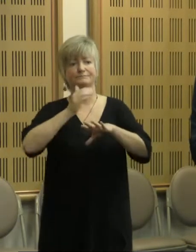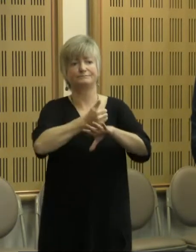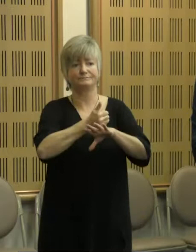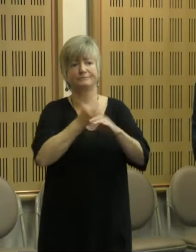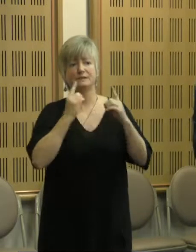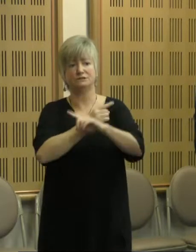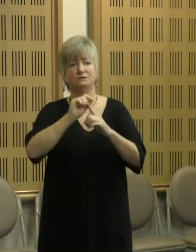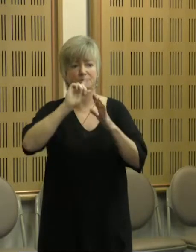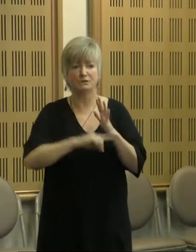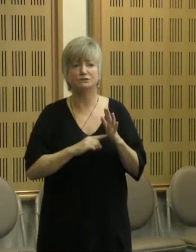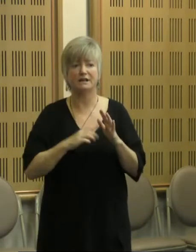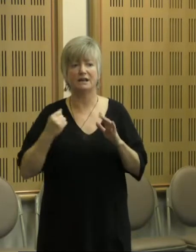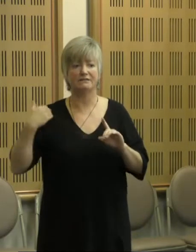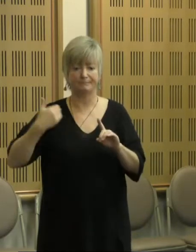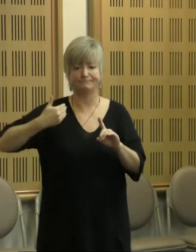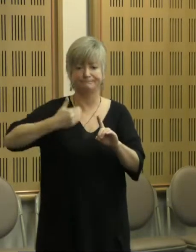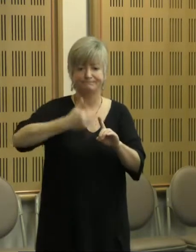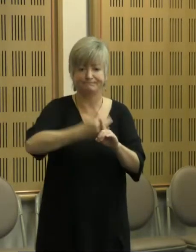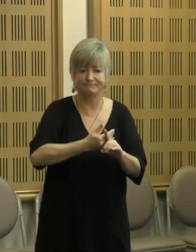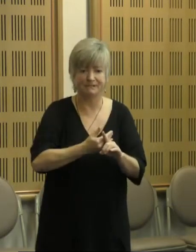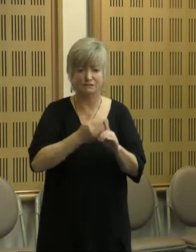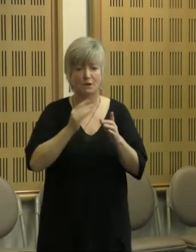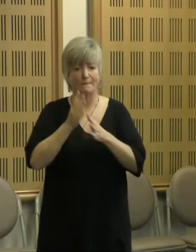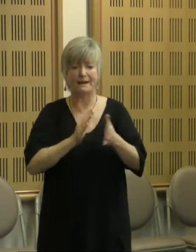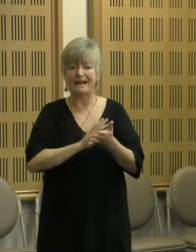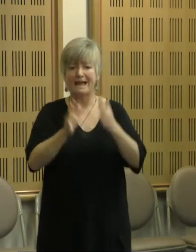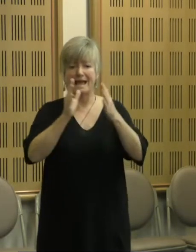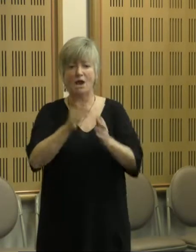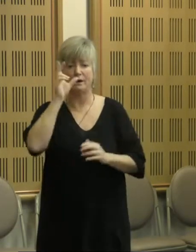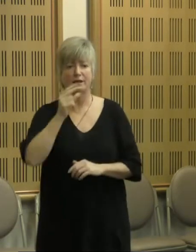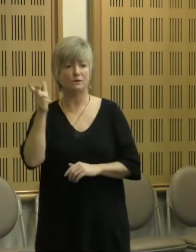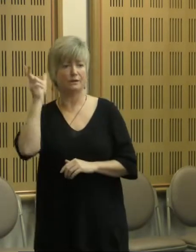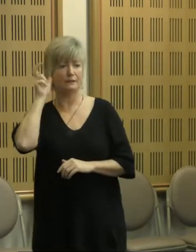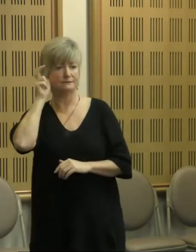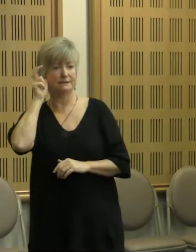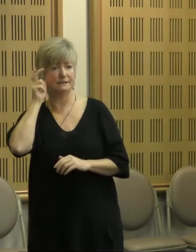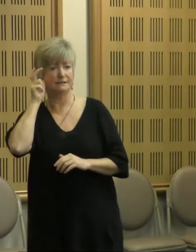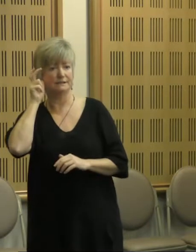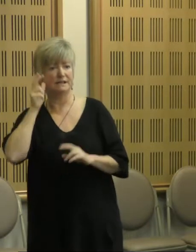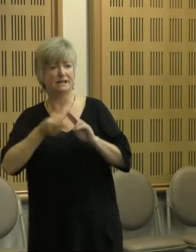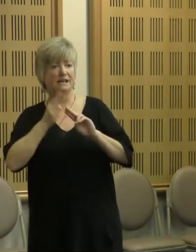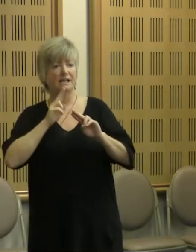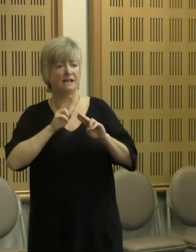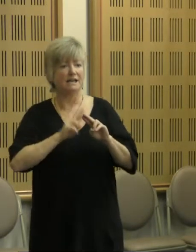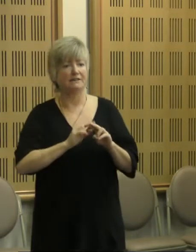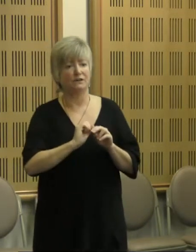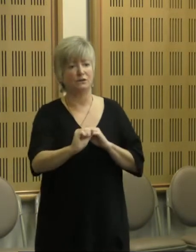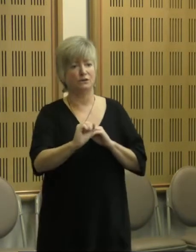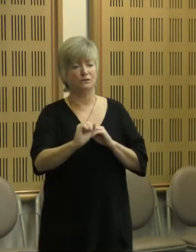So, in other words, how can you listen if the noise of your own dreaming fills the spaces?